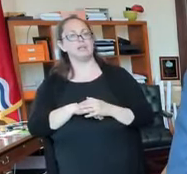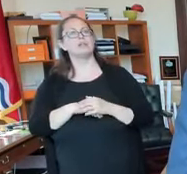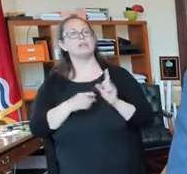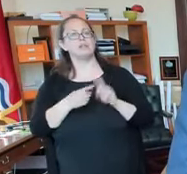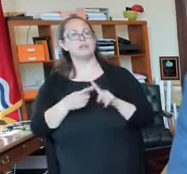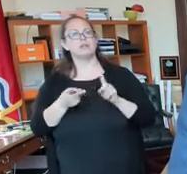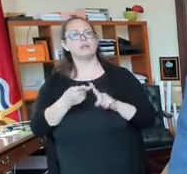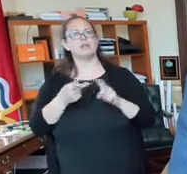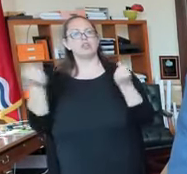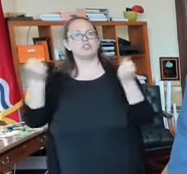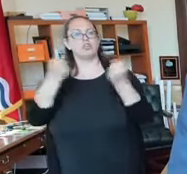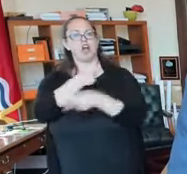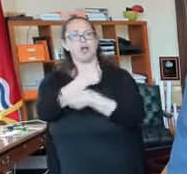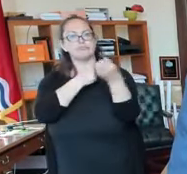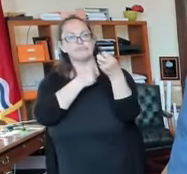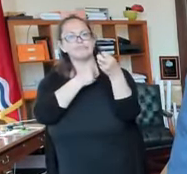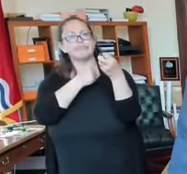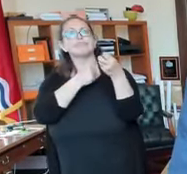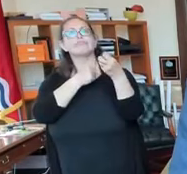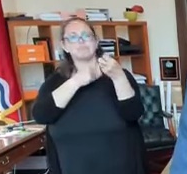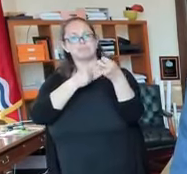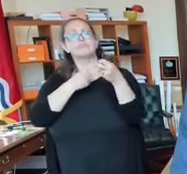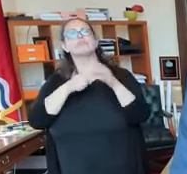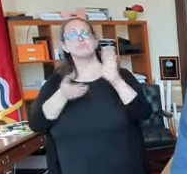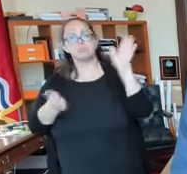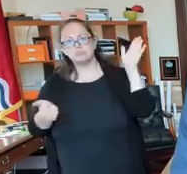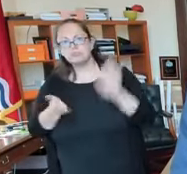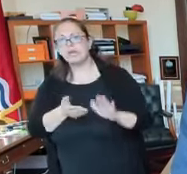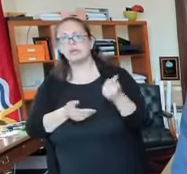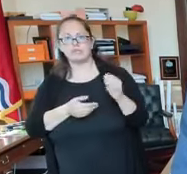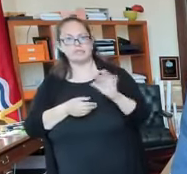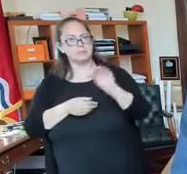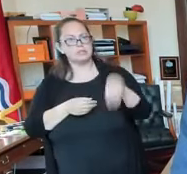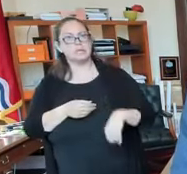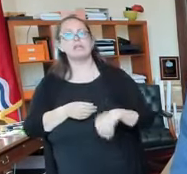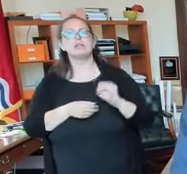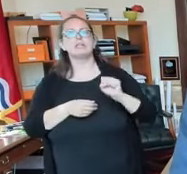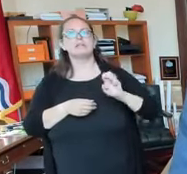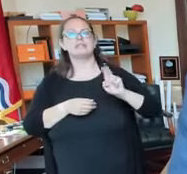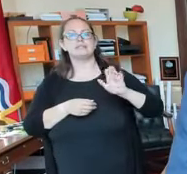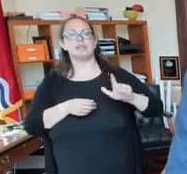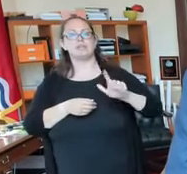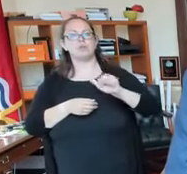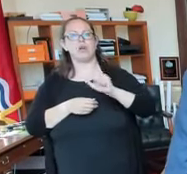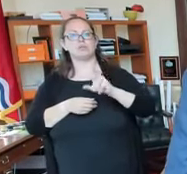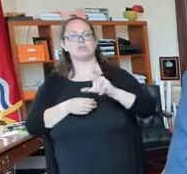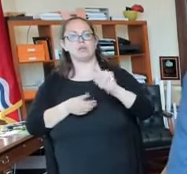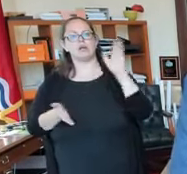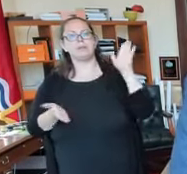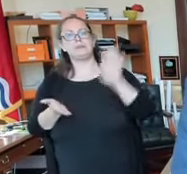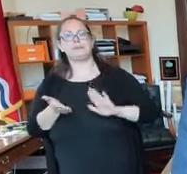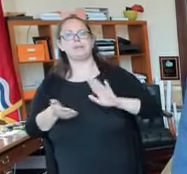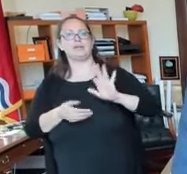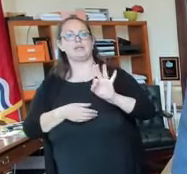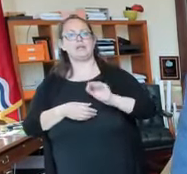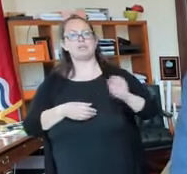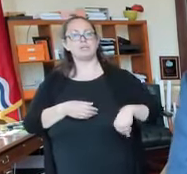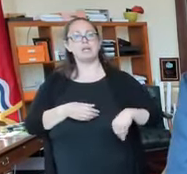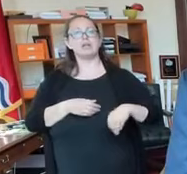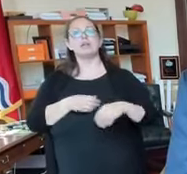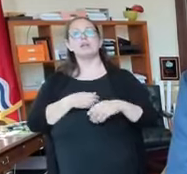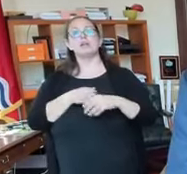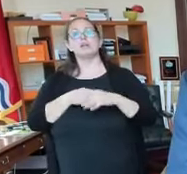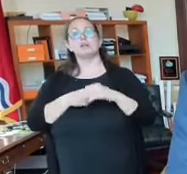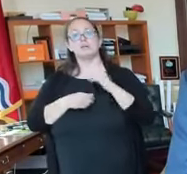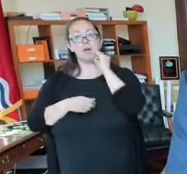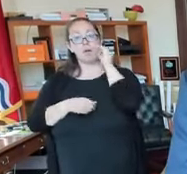are carjackings 19%. Sexual assaults are down 9% and burglaries across the city of